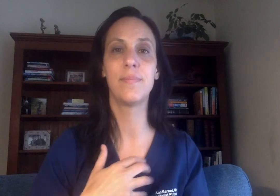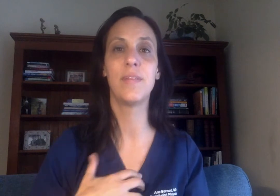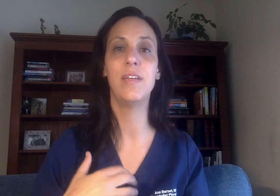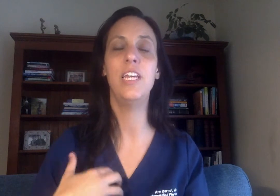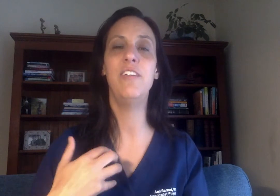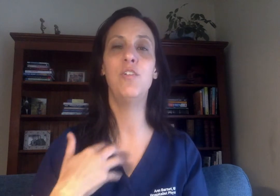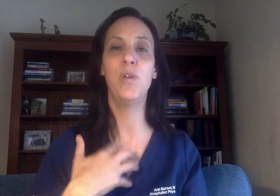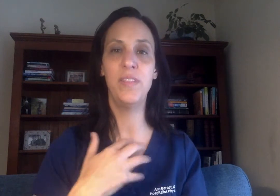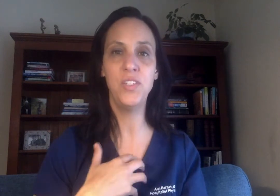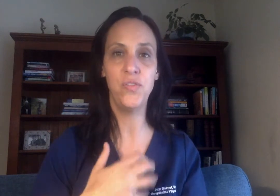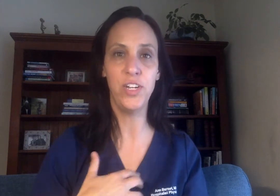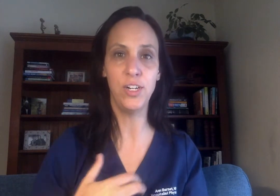even with this fear.